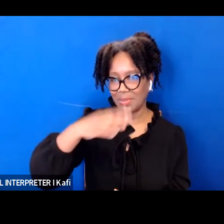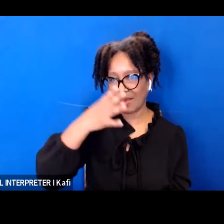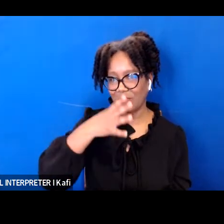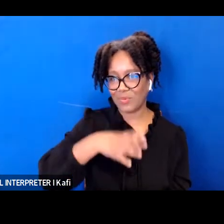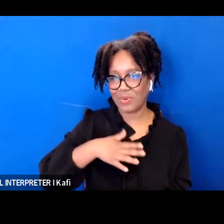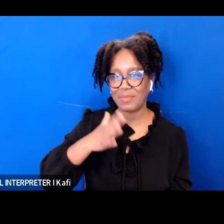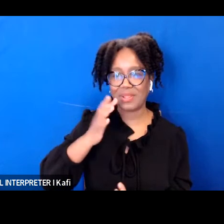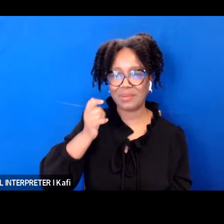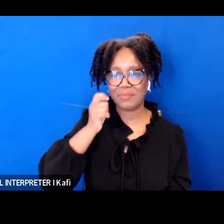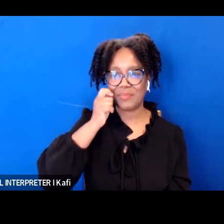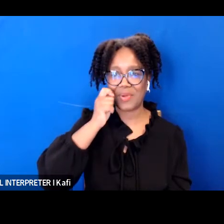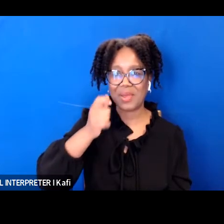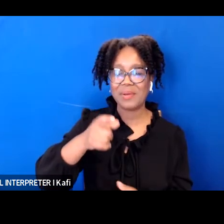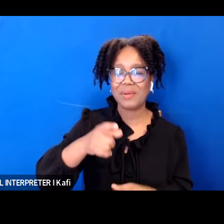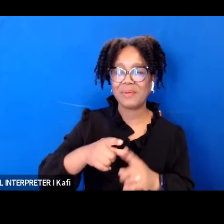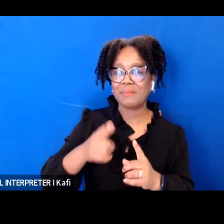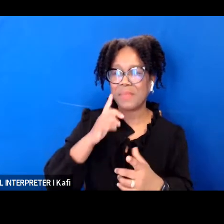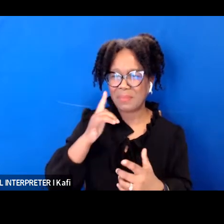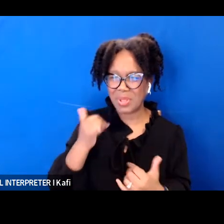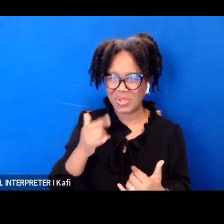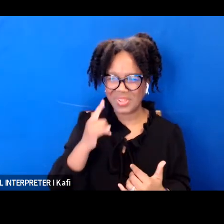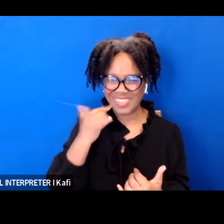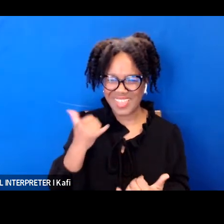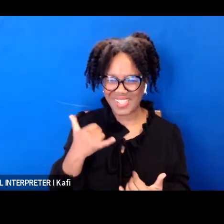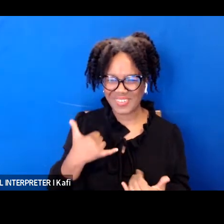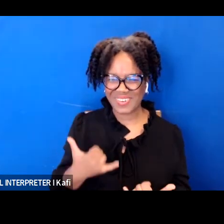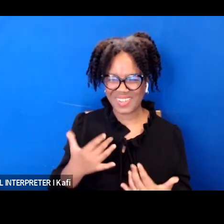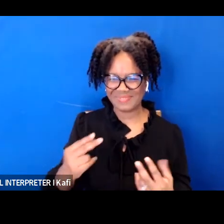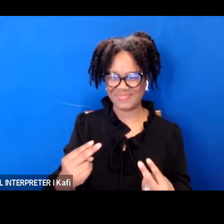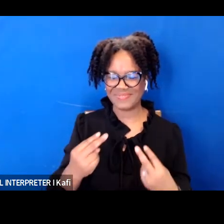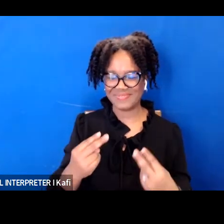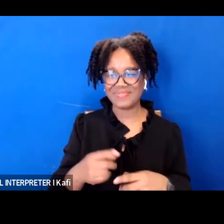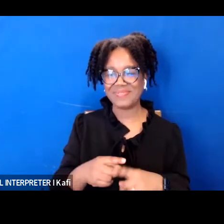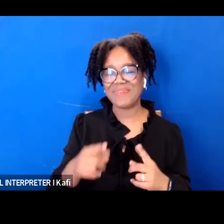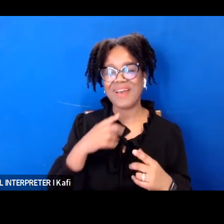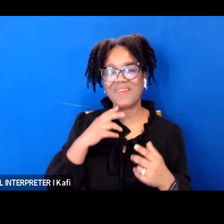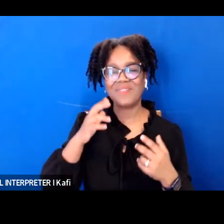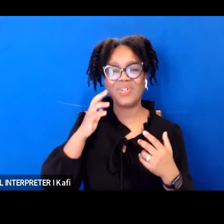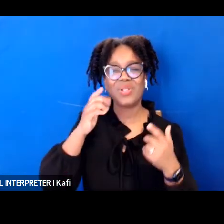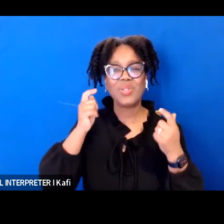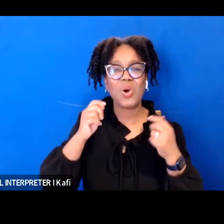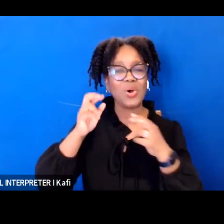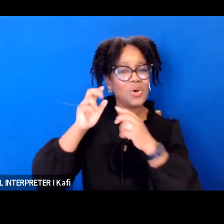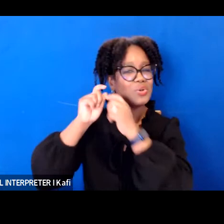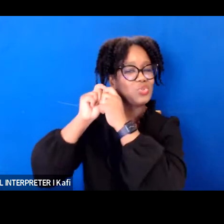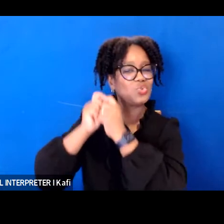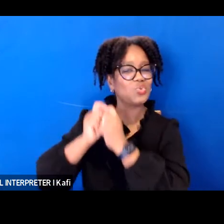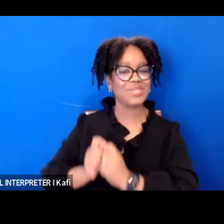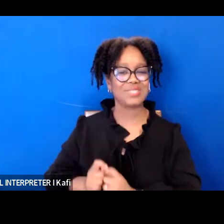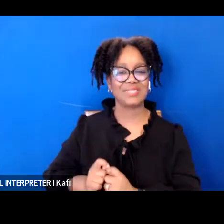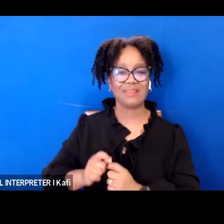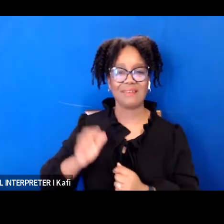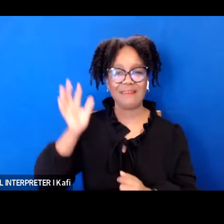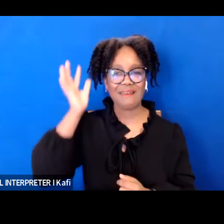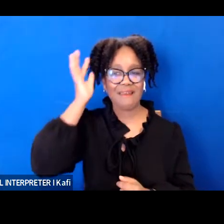longer brown longer black um twisted in a protective style hair which you might see a little blue peeking out and